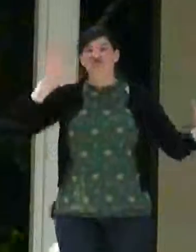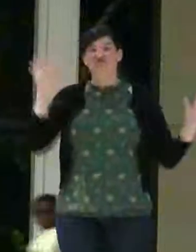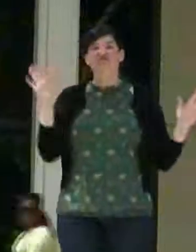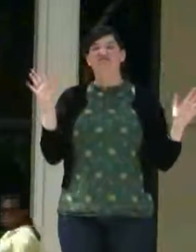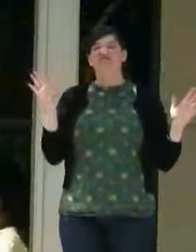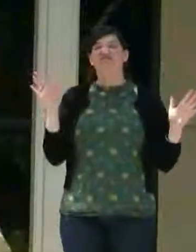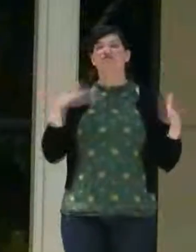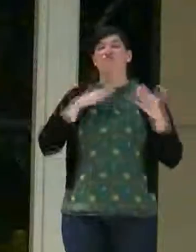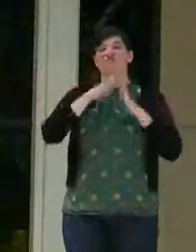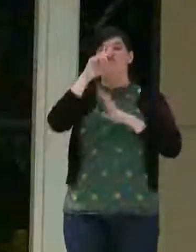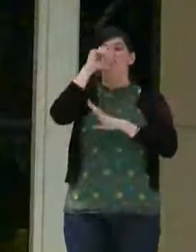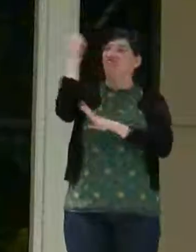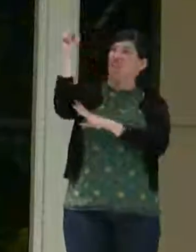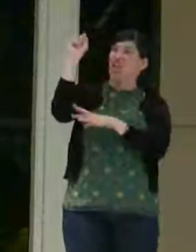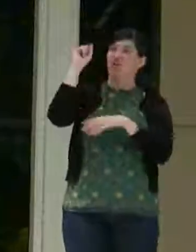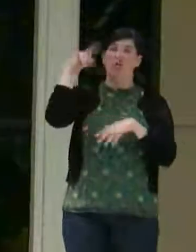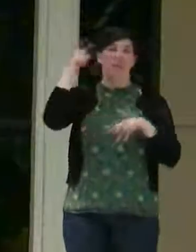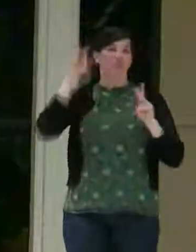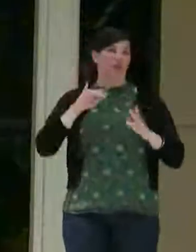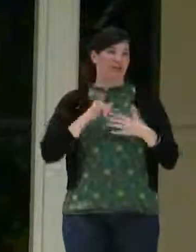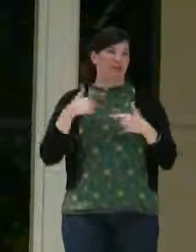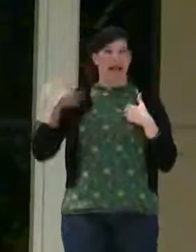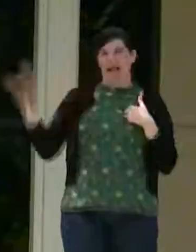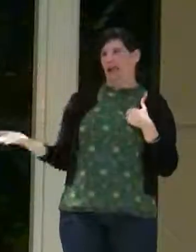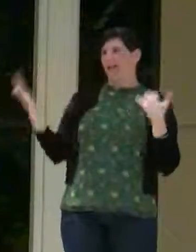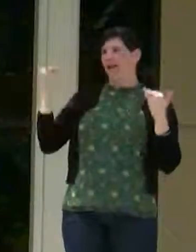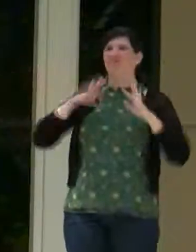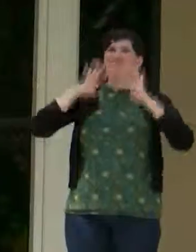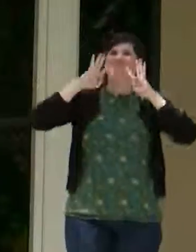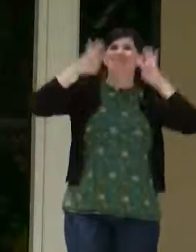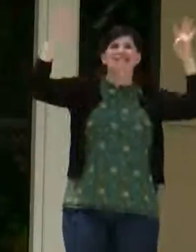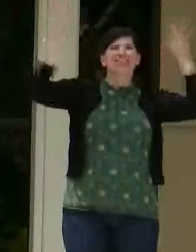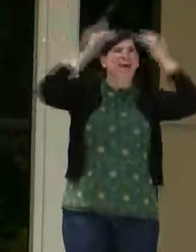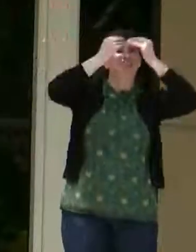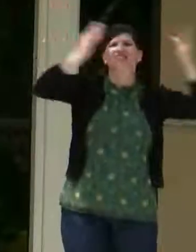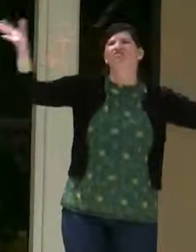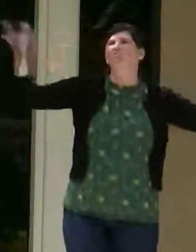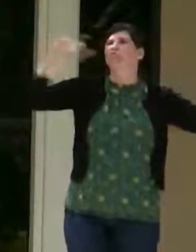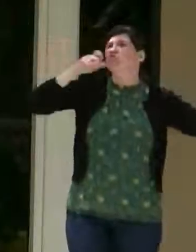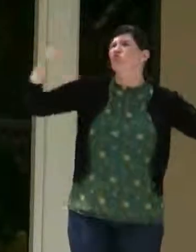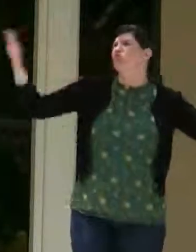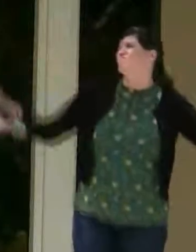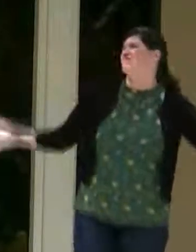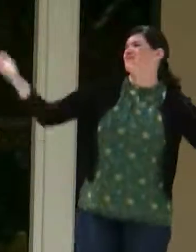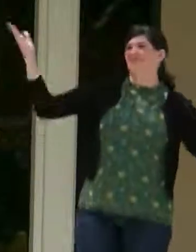I became this radical, crazy person that I am now who speaks out and lets everyone know about me.